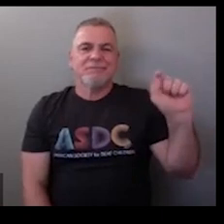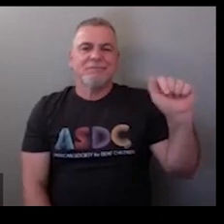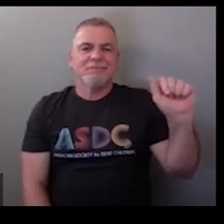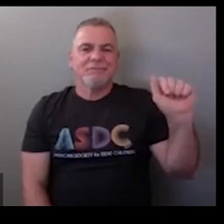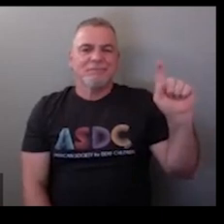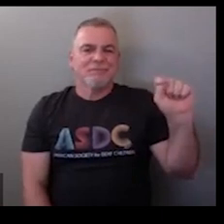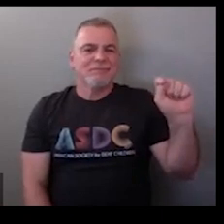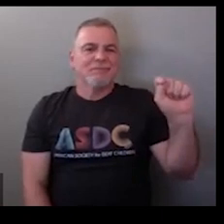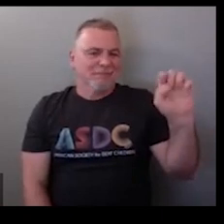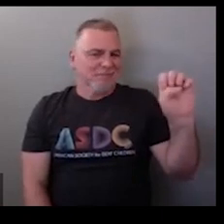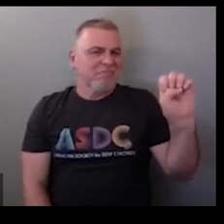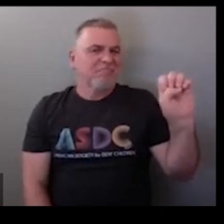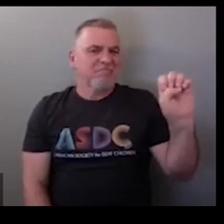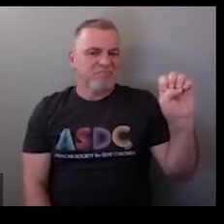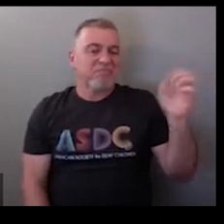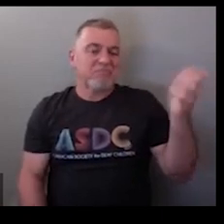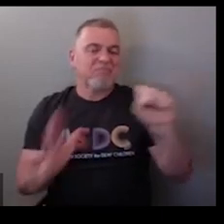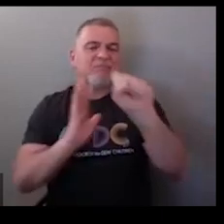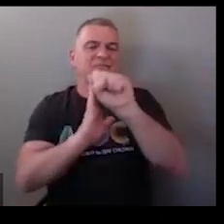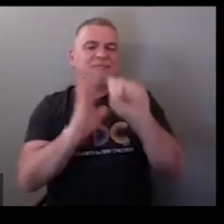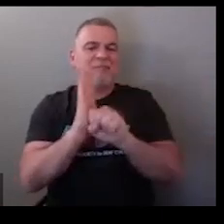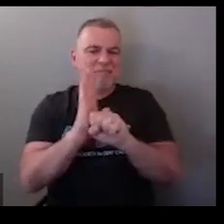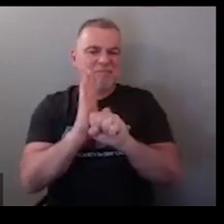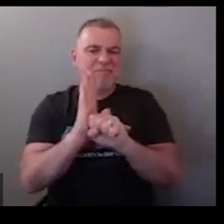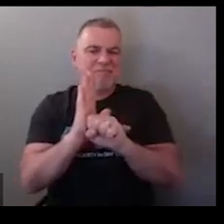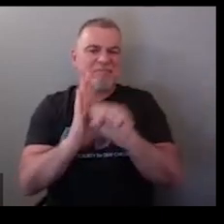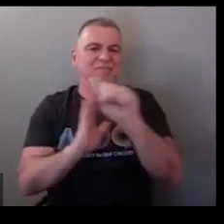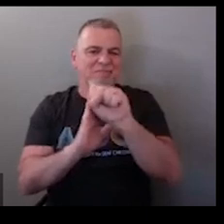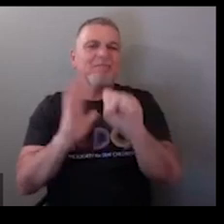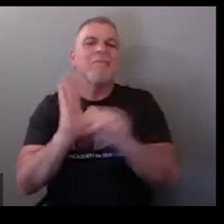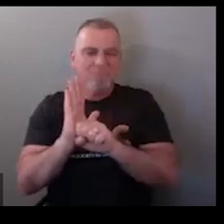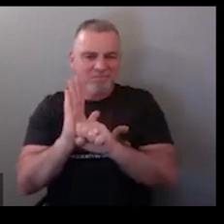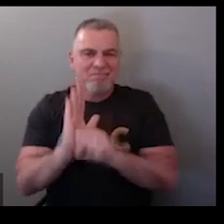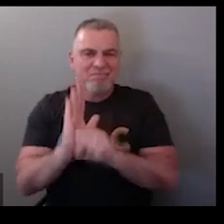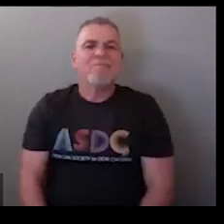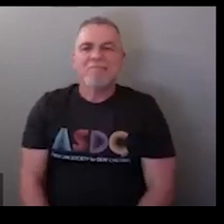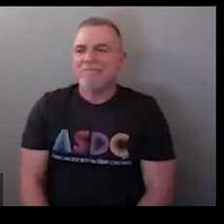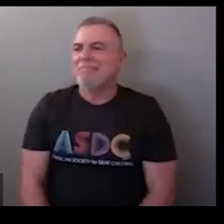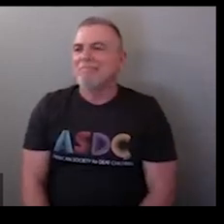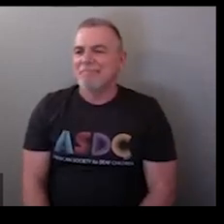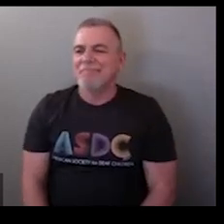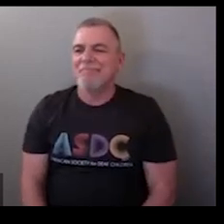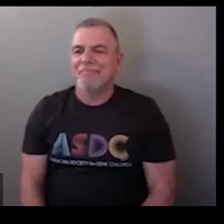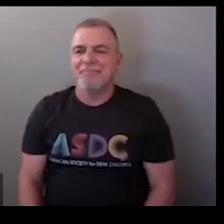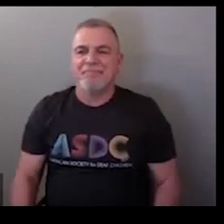you can spell state or what you commonly see is this first state